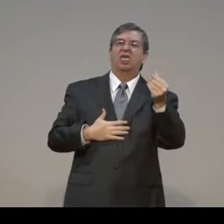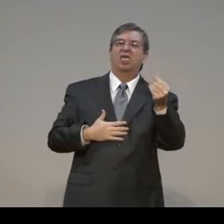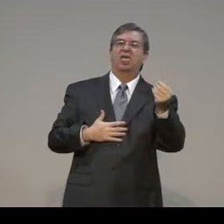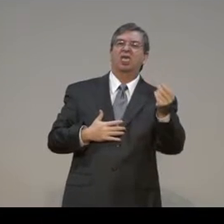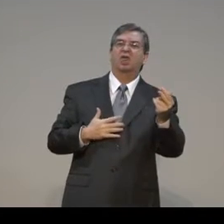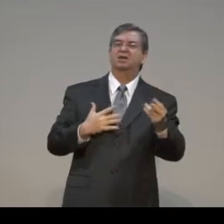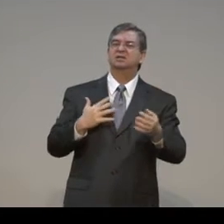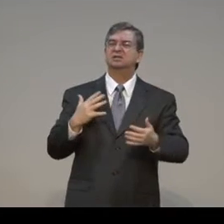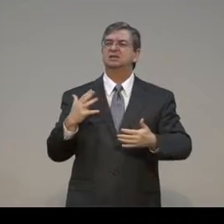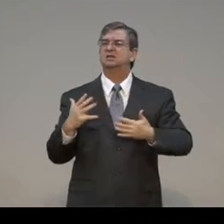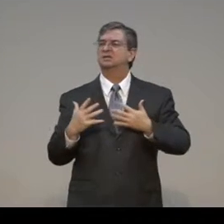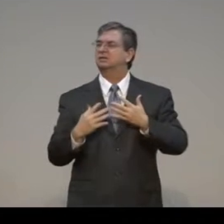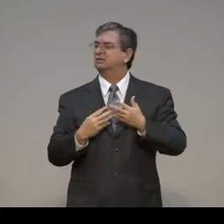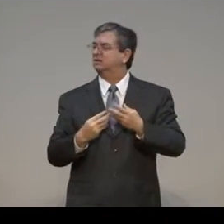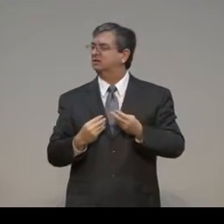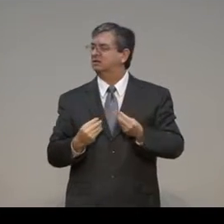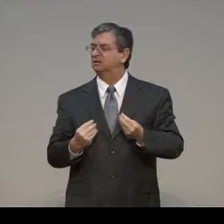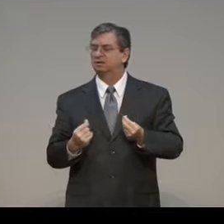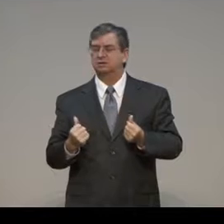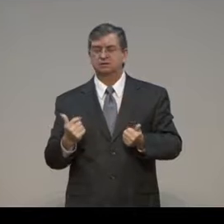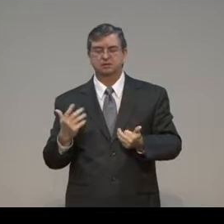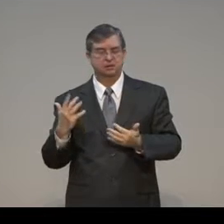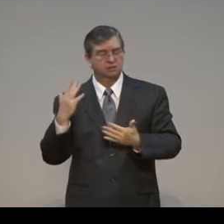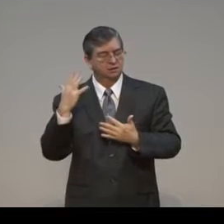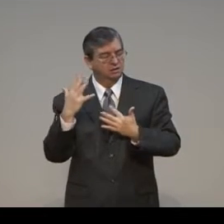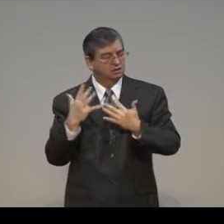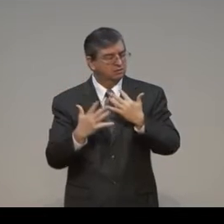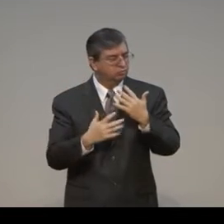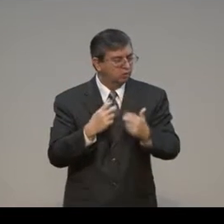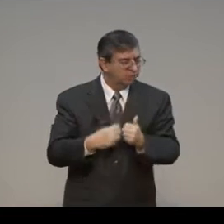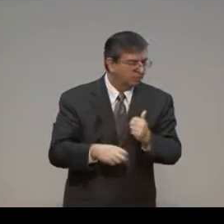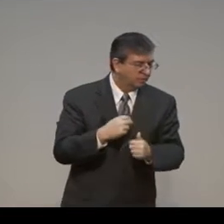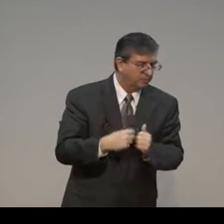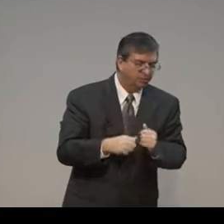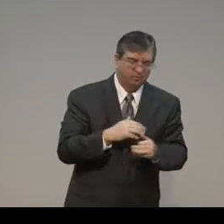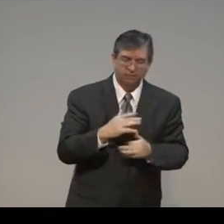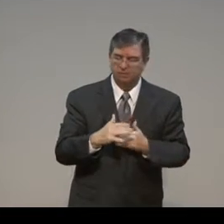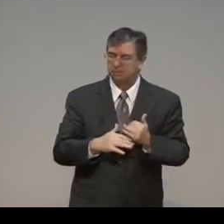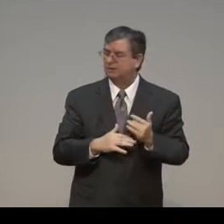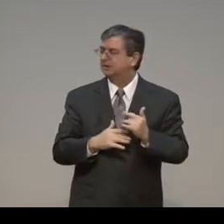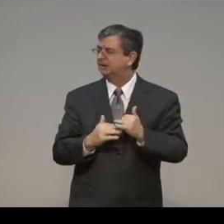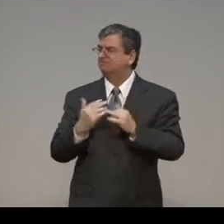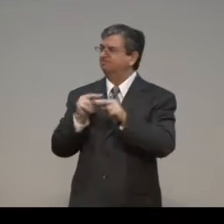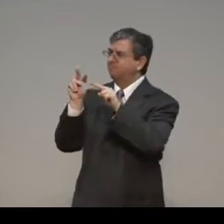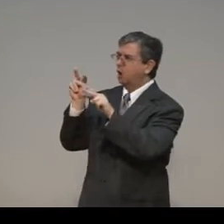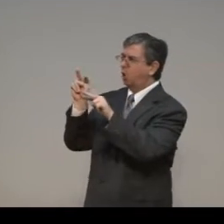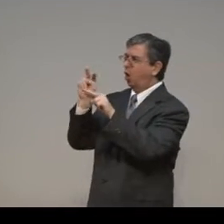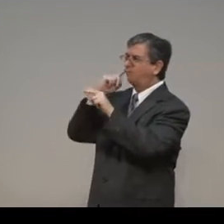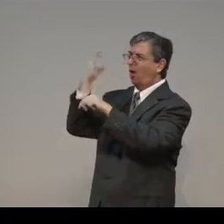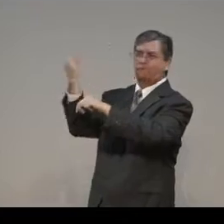And then, the next day, the same problems that they